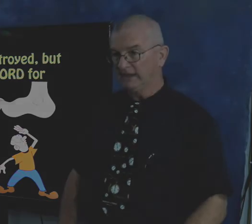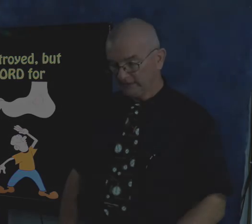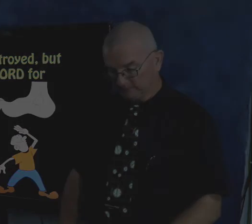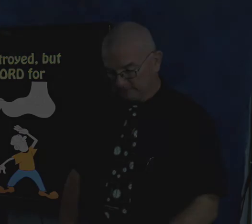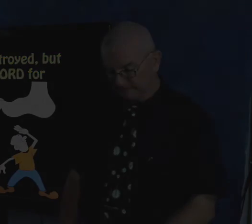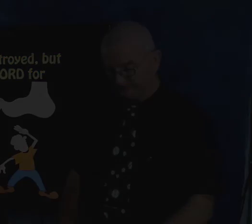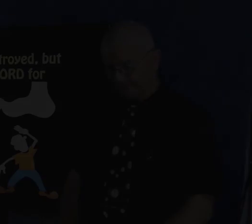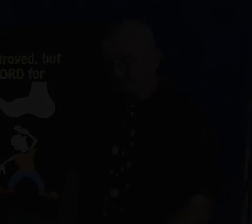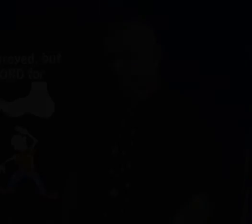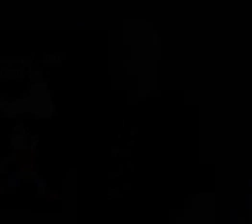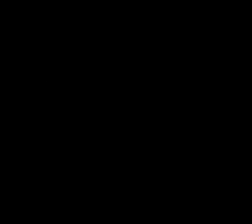It's